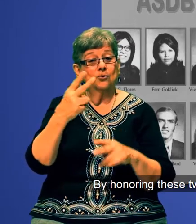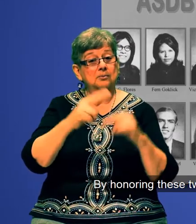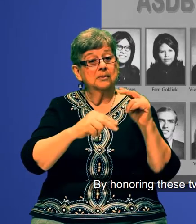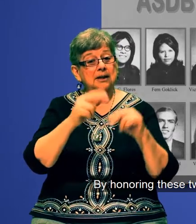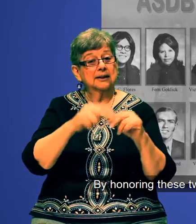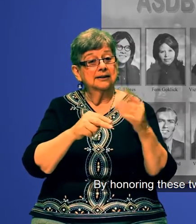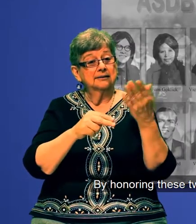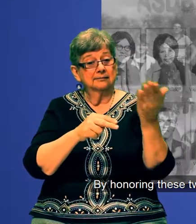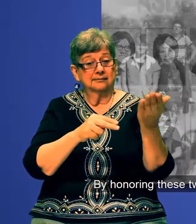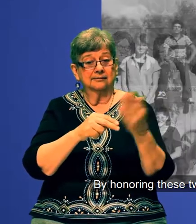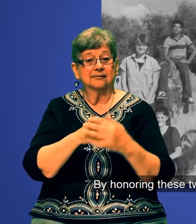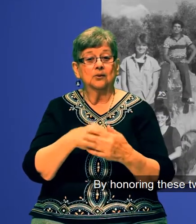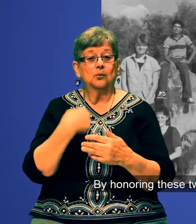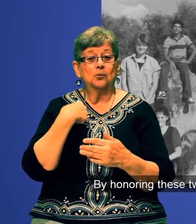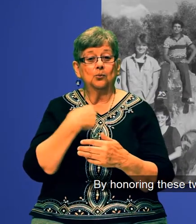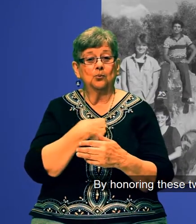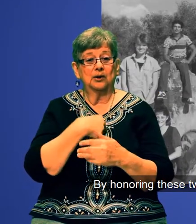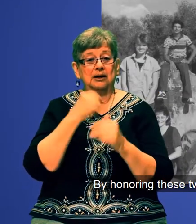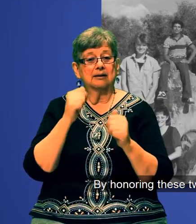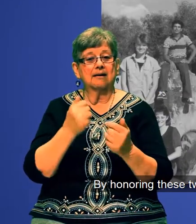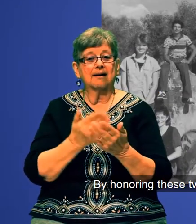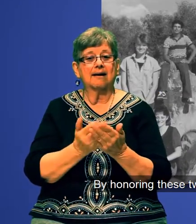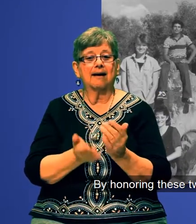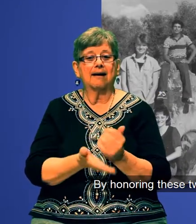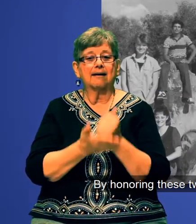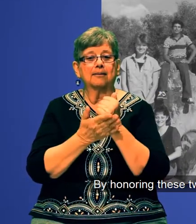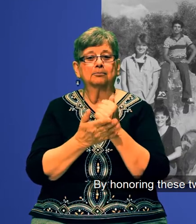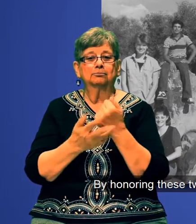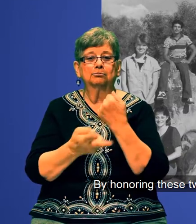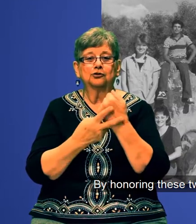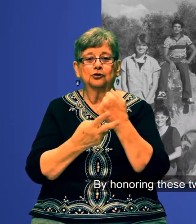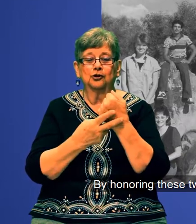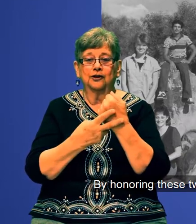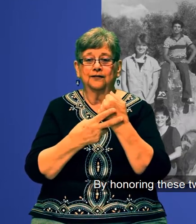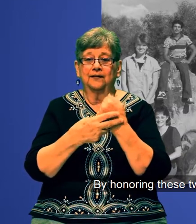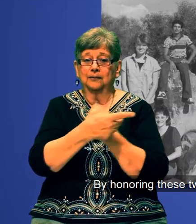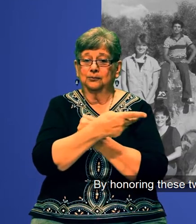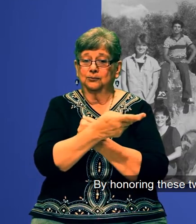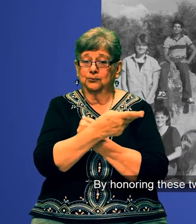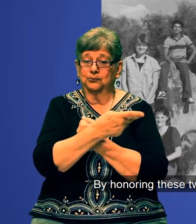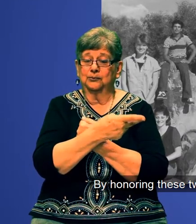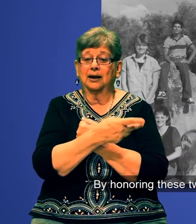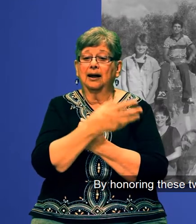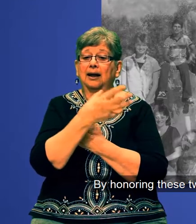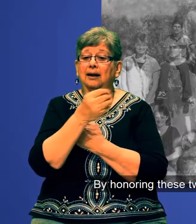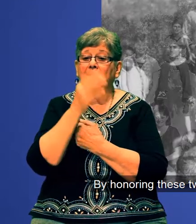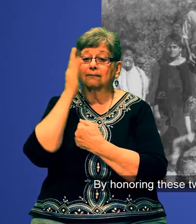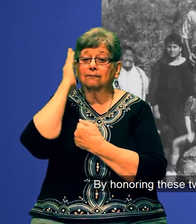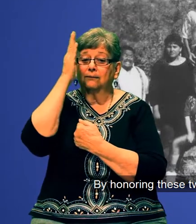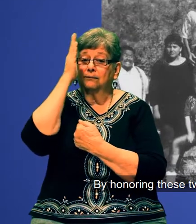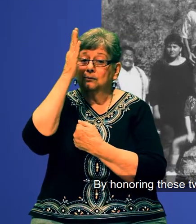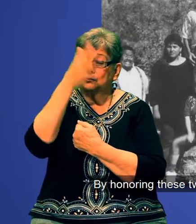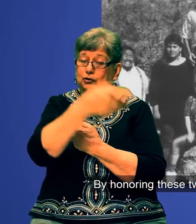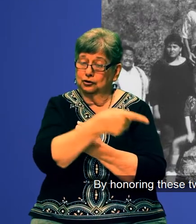By honoring these two buildings, we help preserve them for future generations